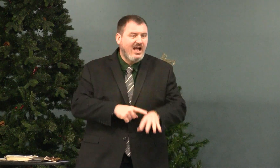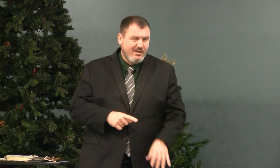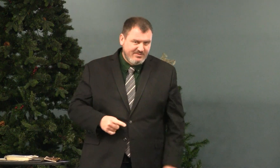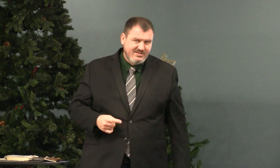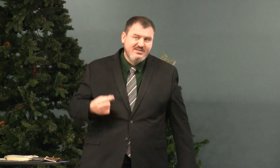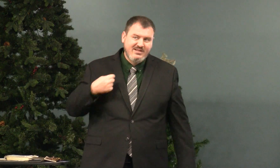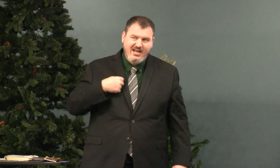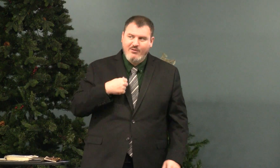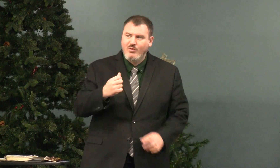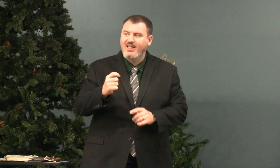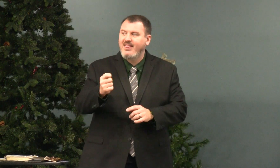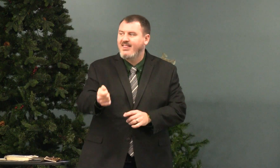How many times